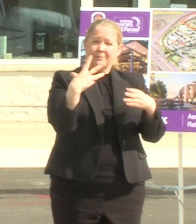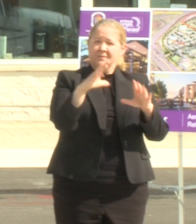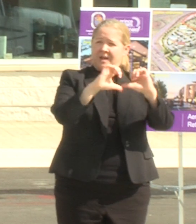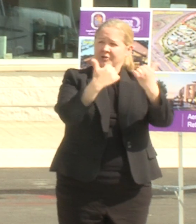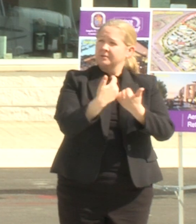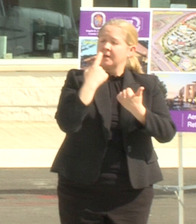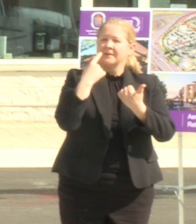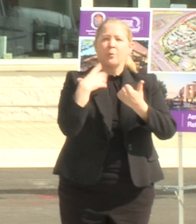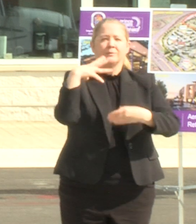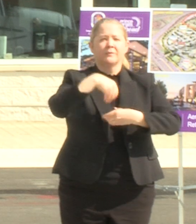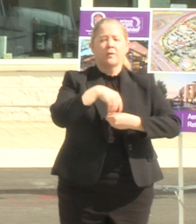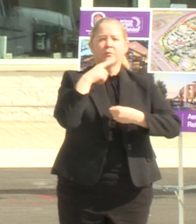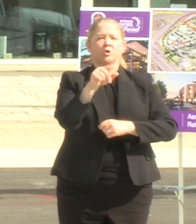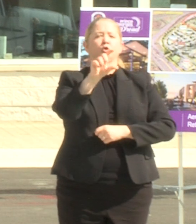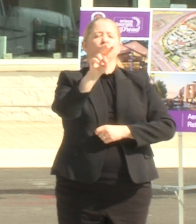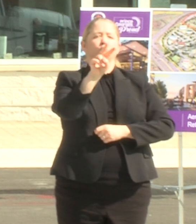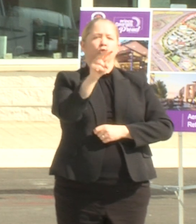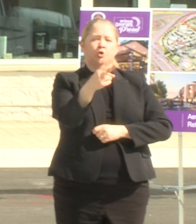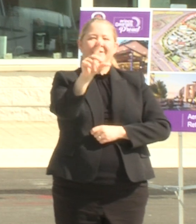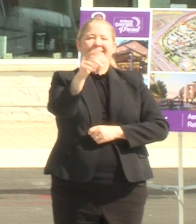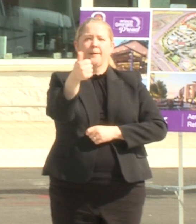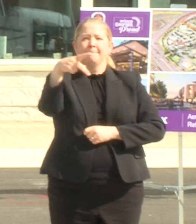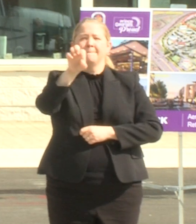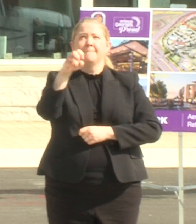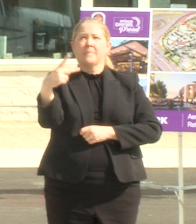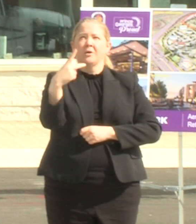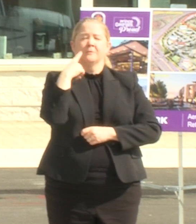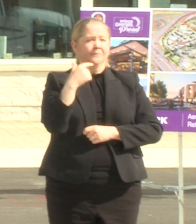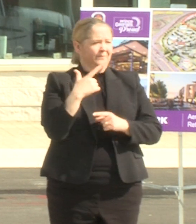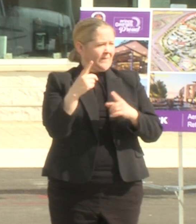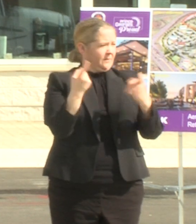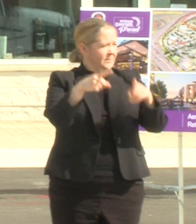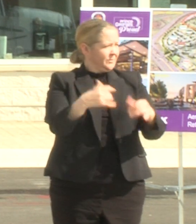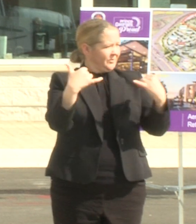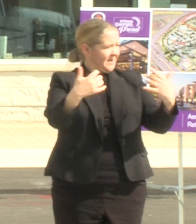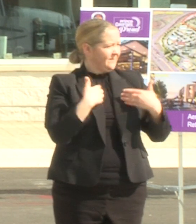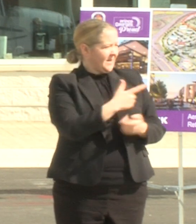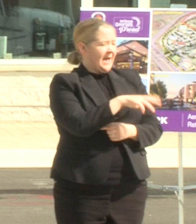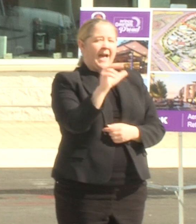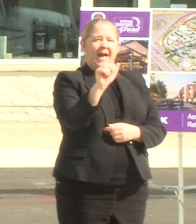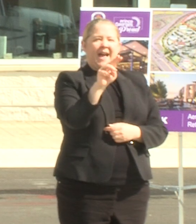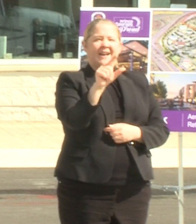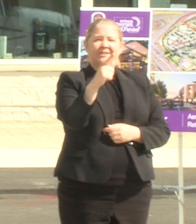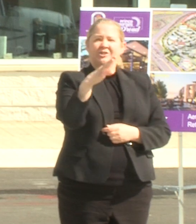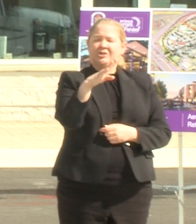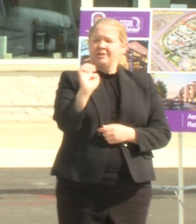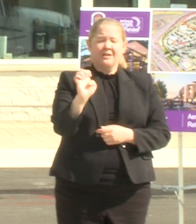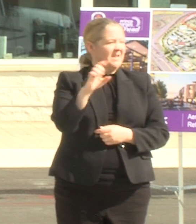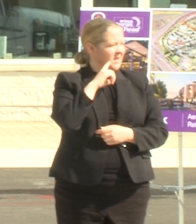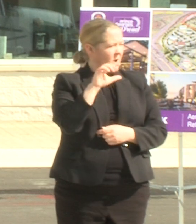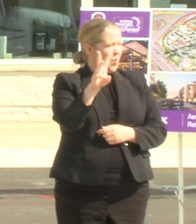maryland park being where it was today i definitely want to thank angie rogers out of the executive office who's been a catalyst in helping us move through